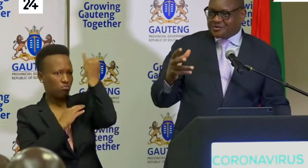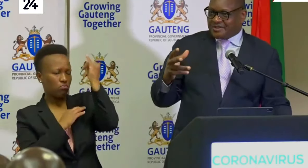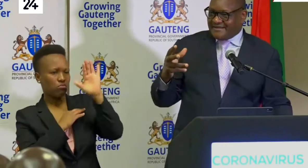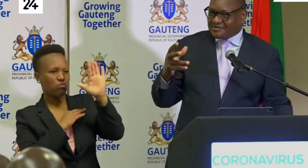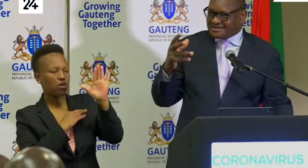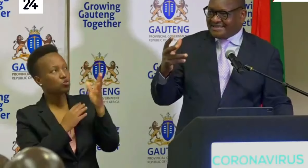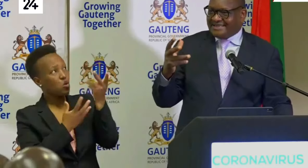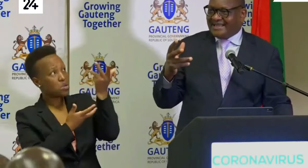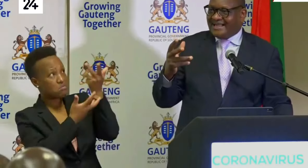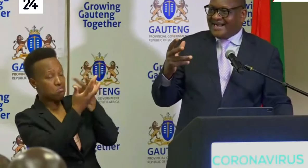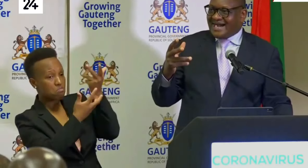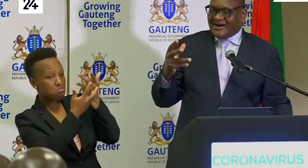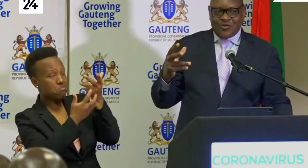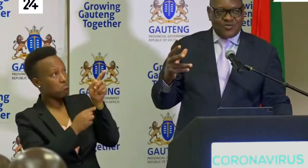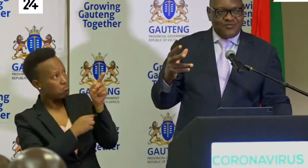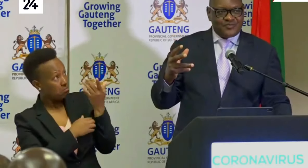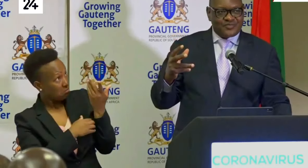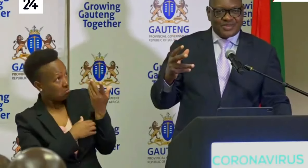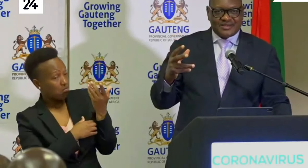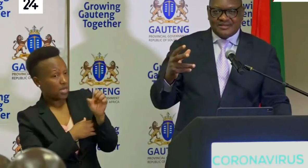talking to them to see how